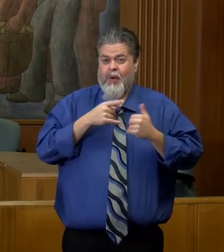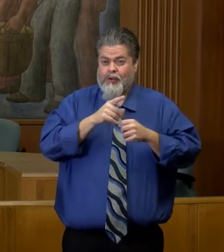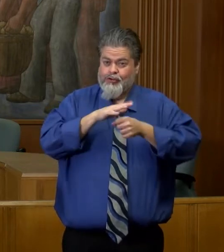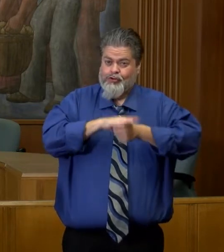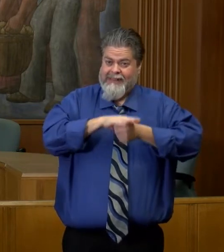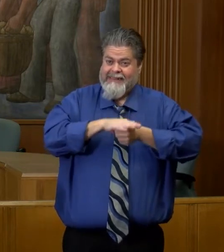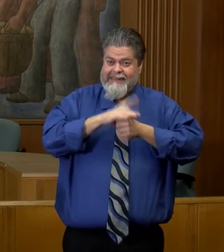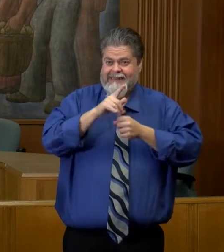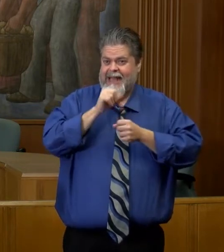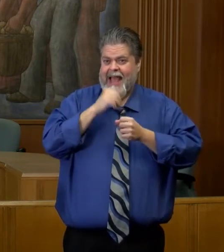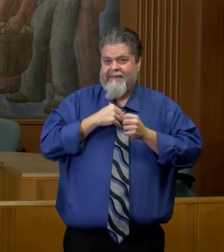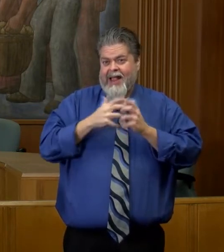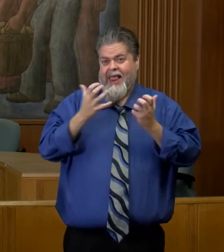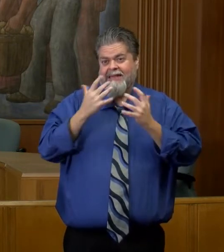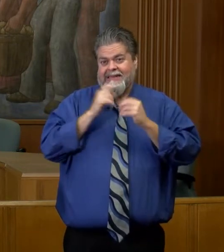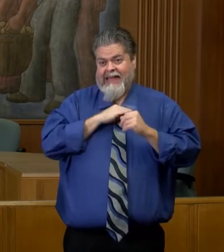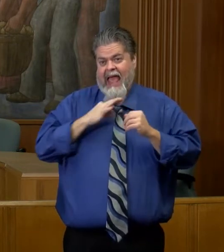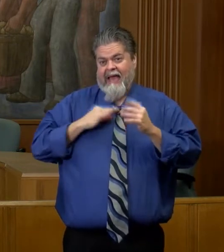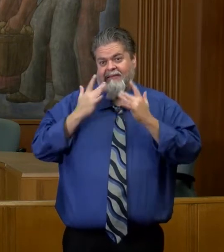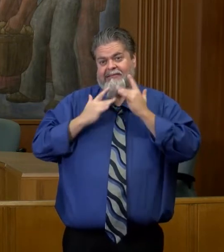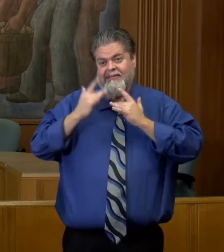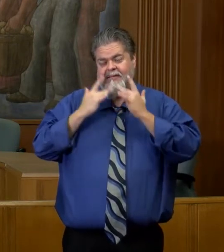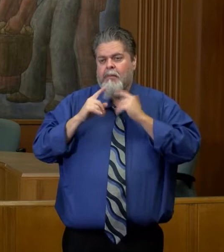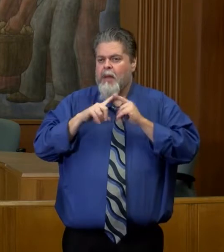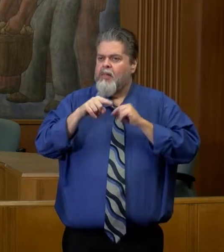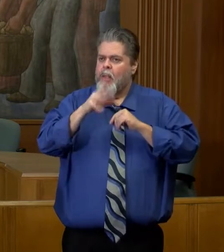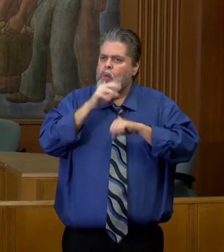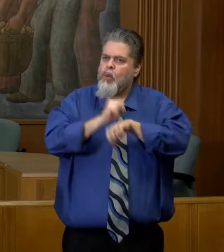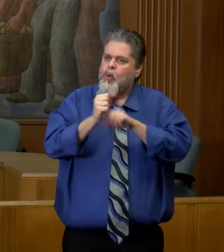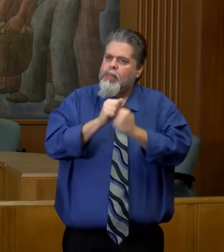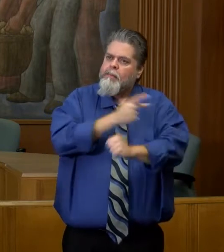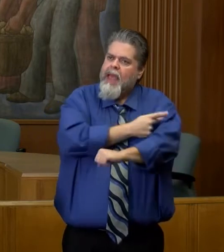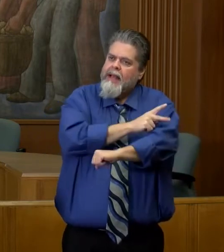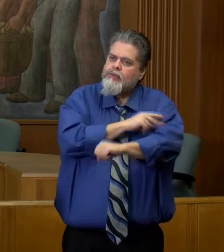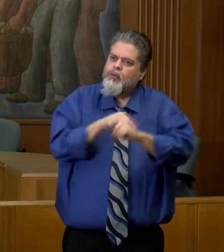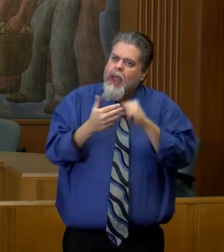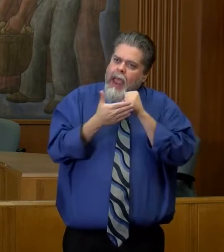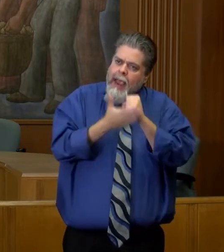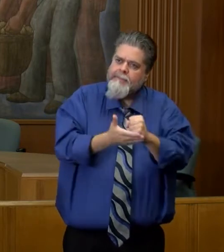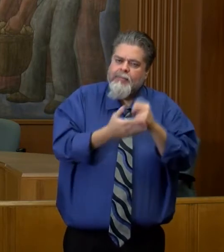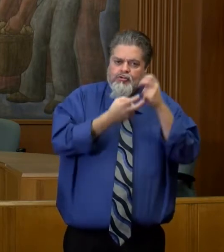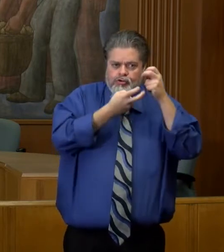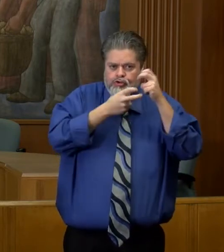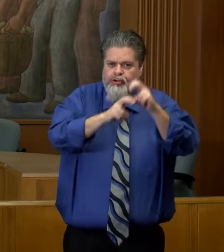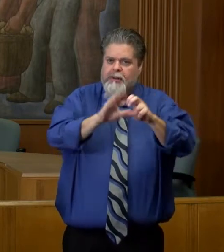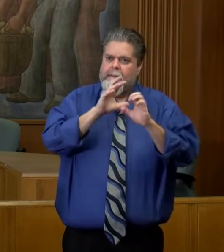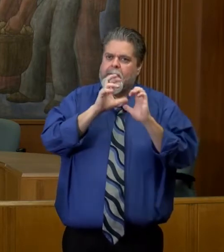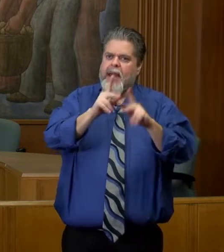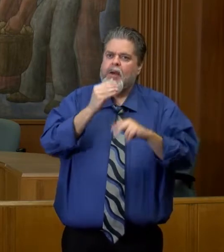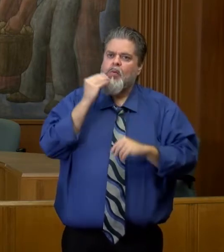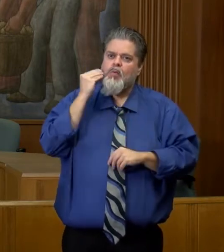from a staffing standpoint, we're going to step up and work with some of these patients as well to help them transition to home. So really a humbling